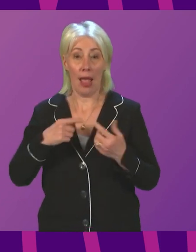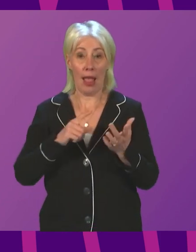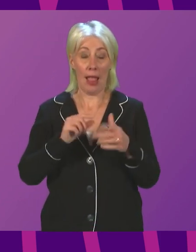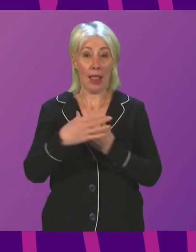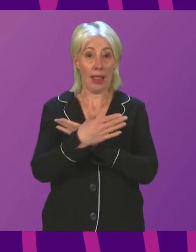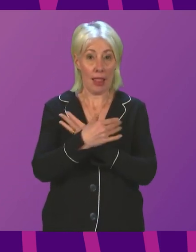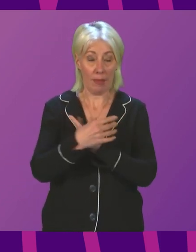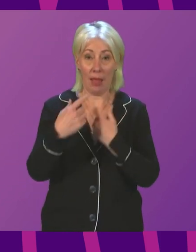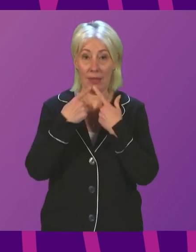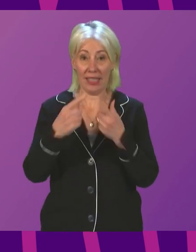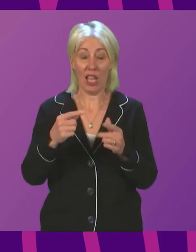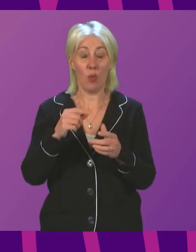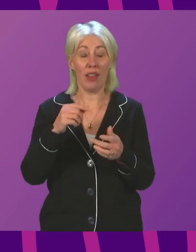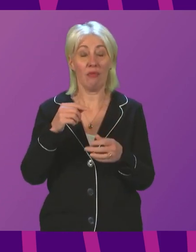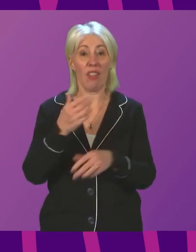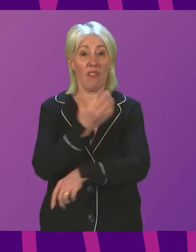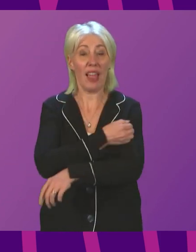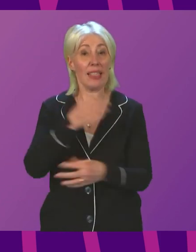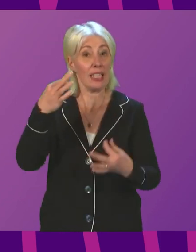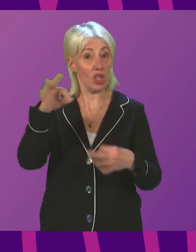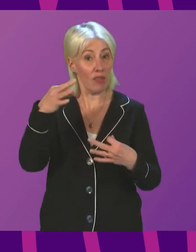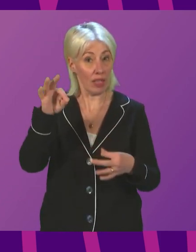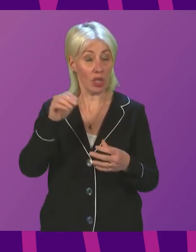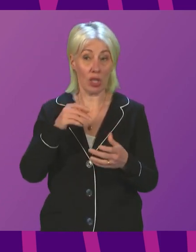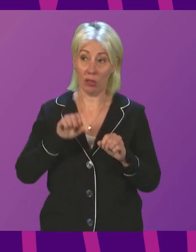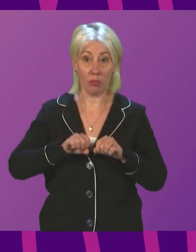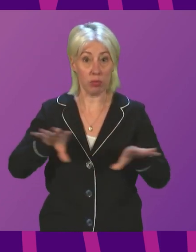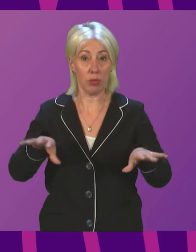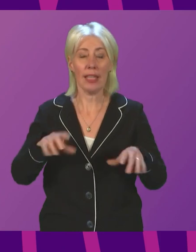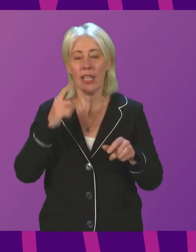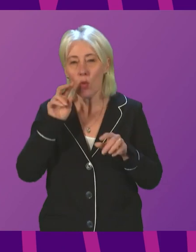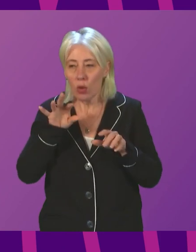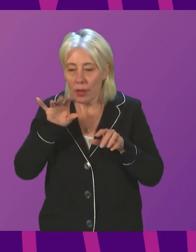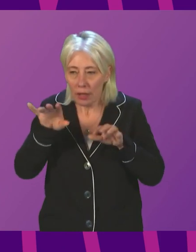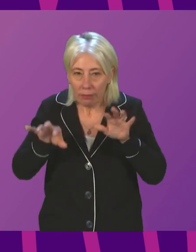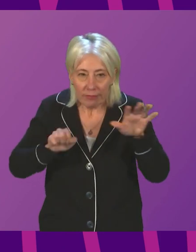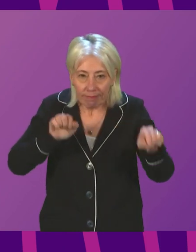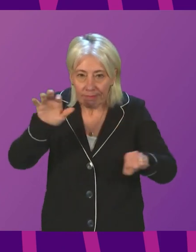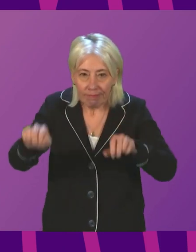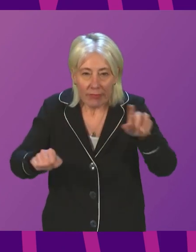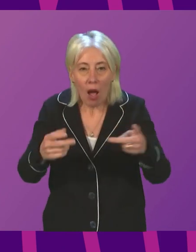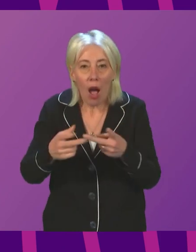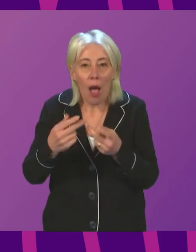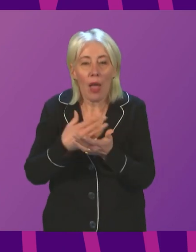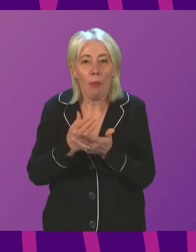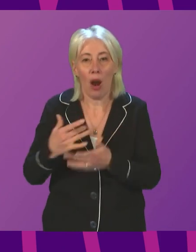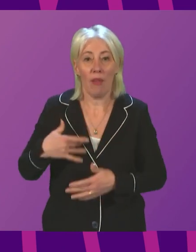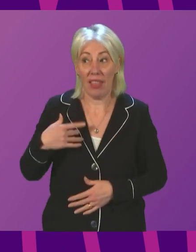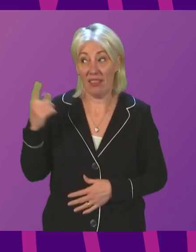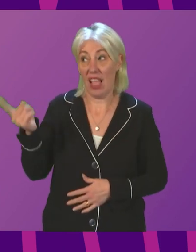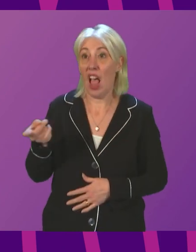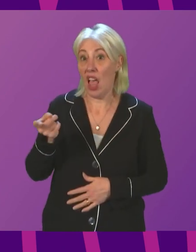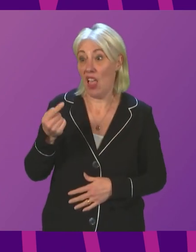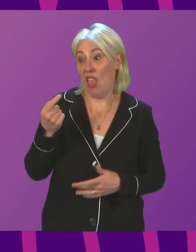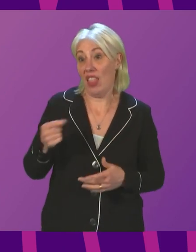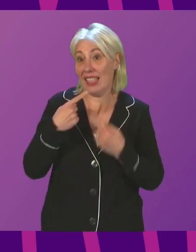came in, it would be see the steady creep into other aspects of our lives. This statement is the start of that creep. Now,